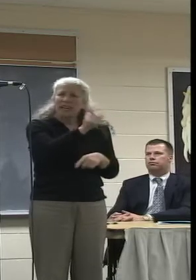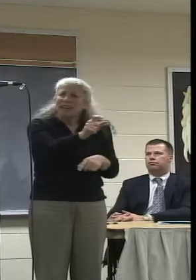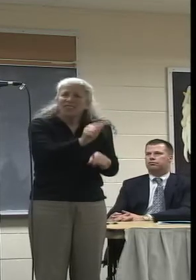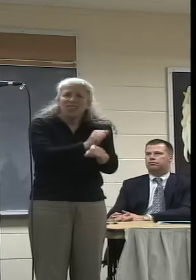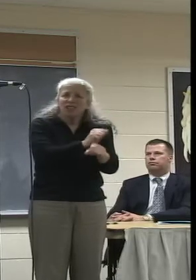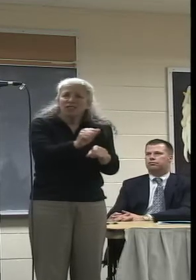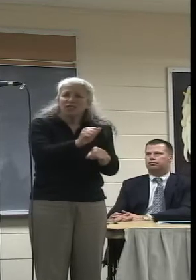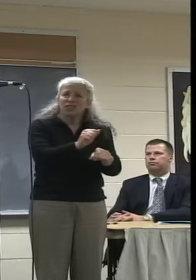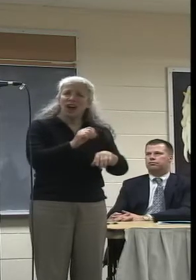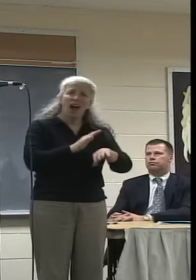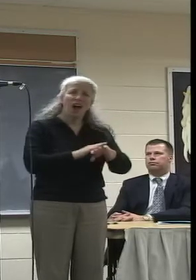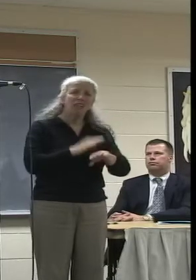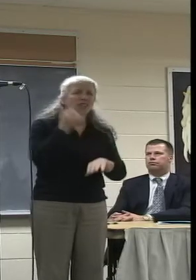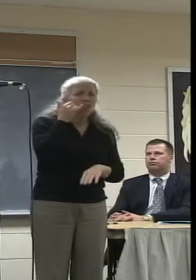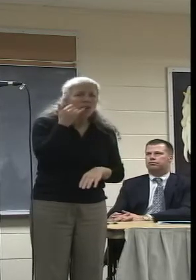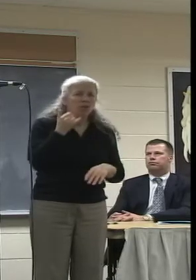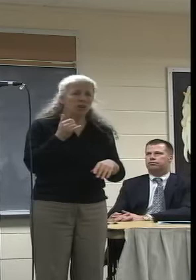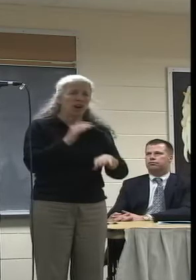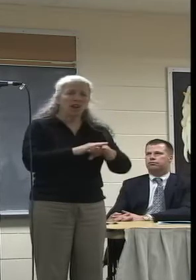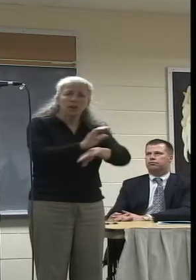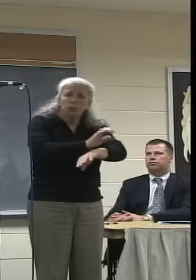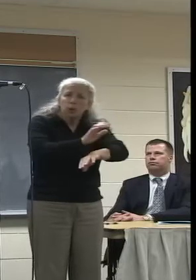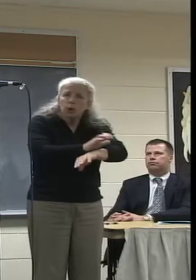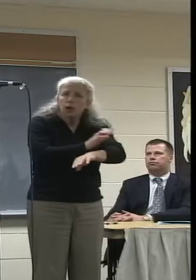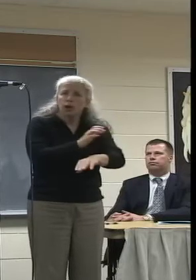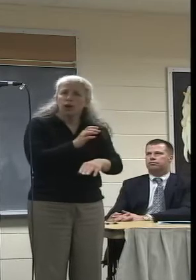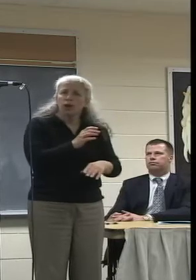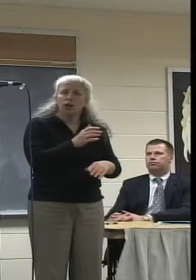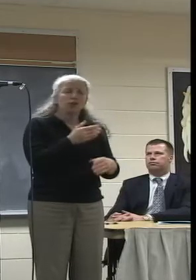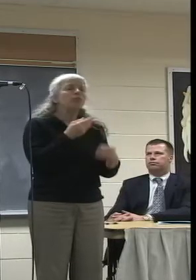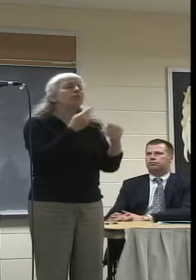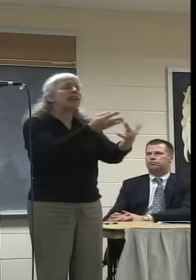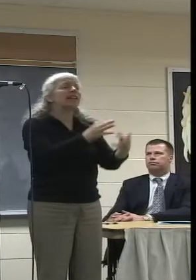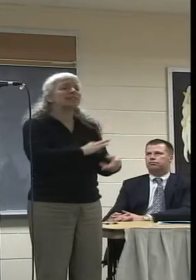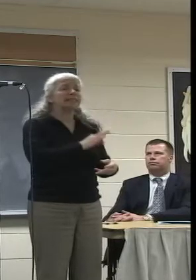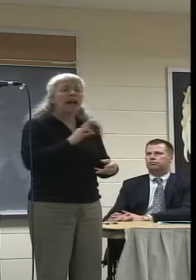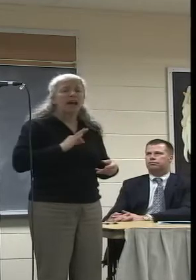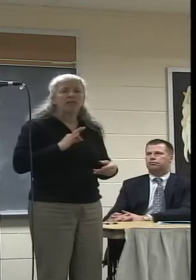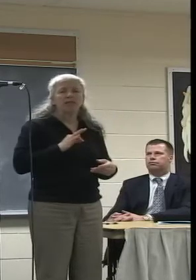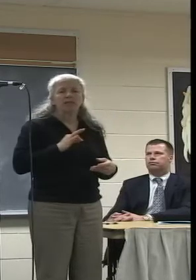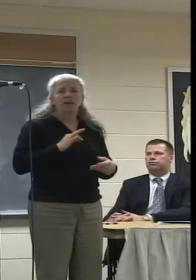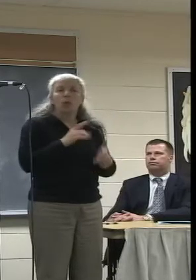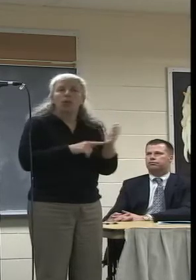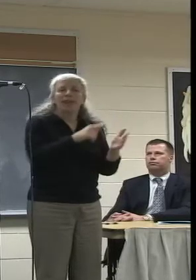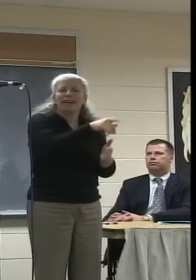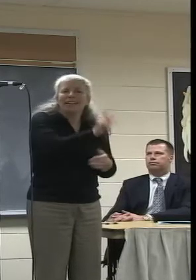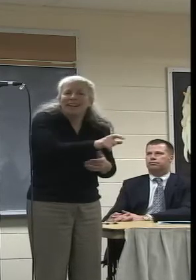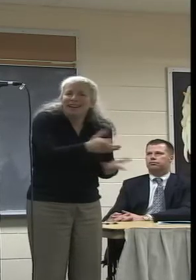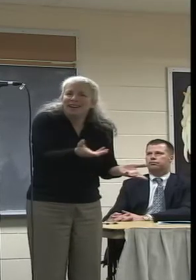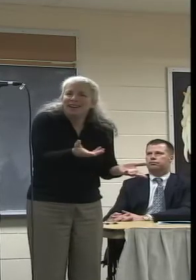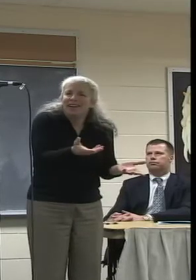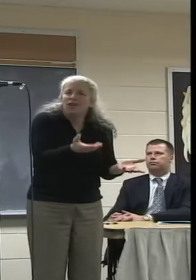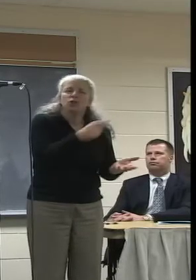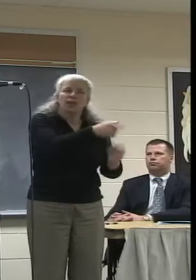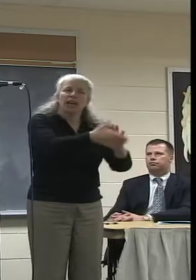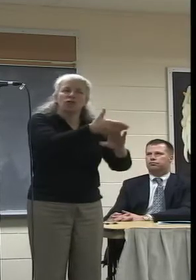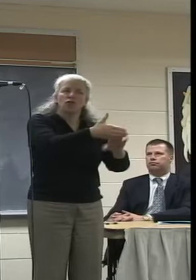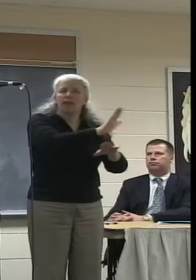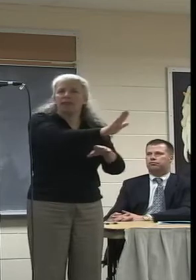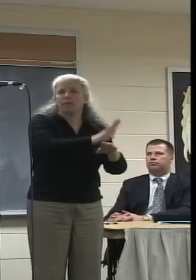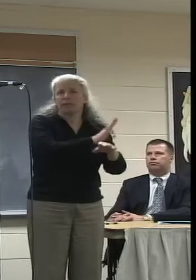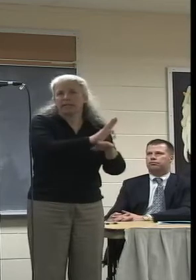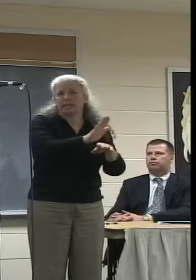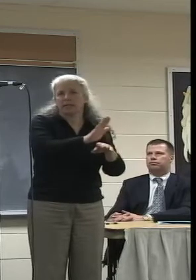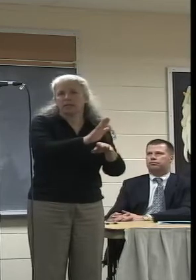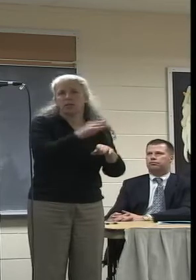get our staff the requirements, the resources that they need so they can conduct daily business. And, of